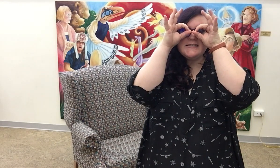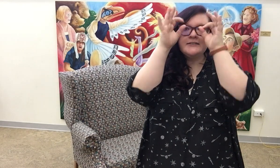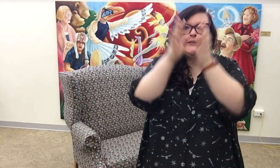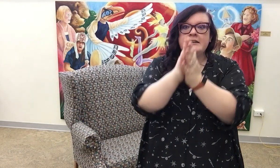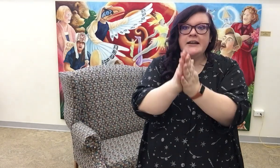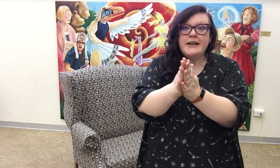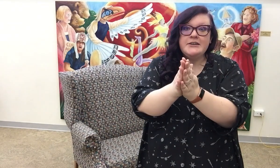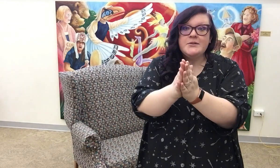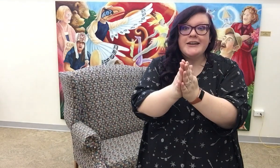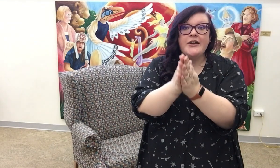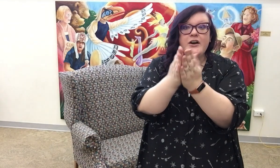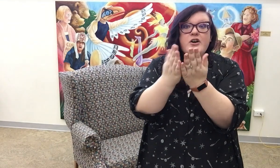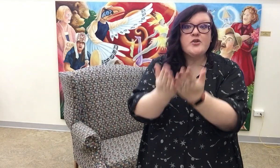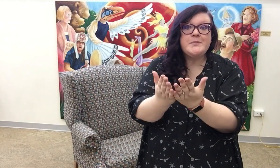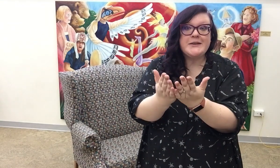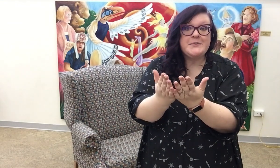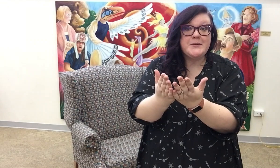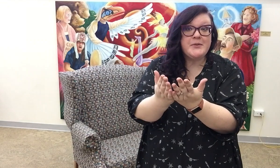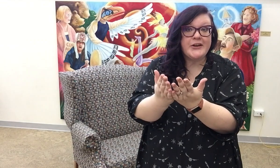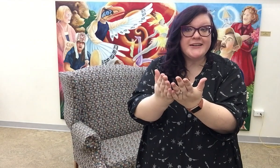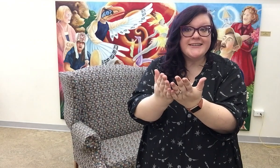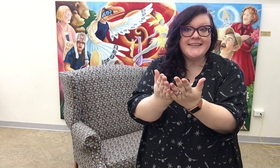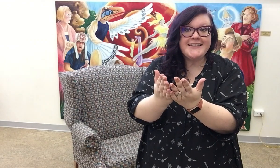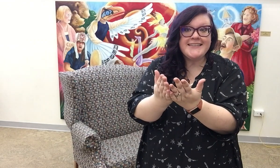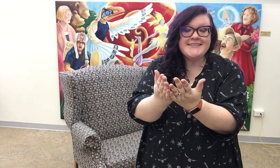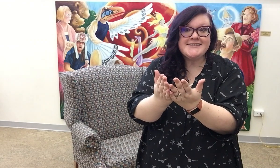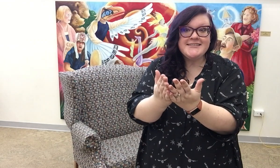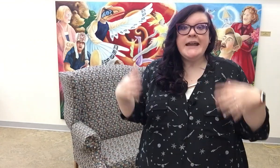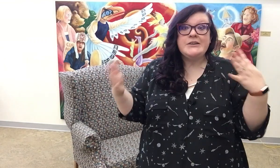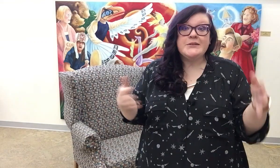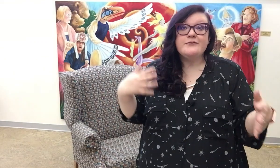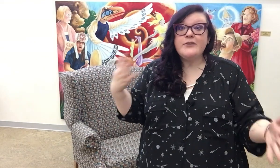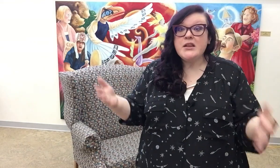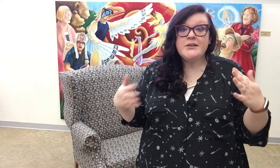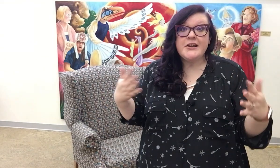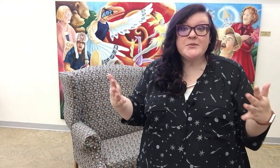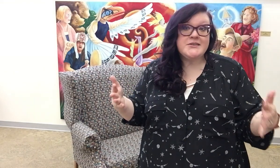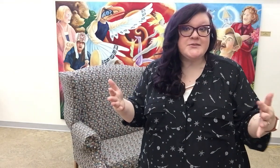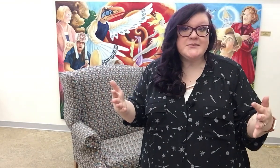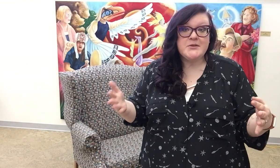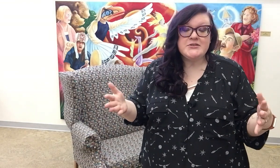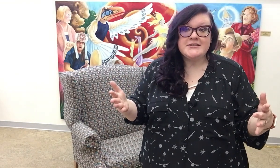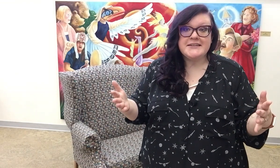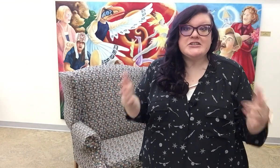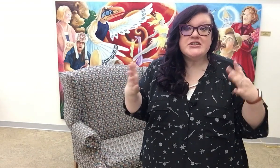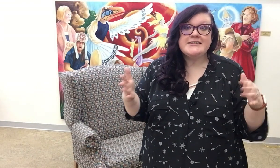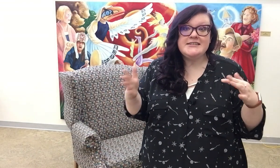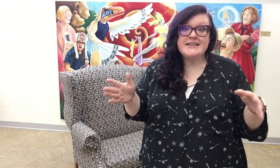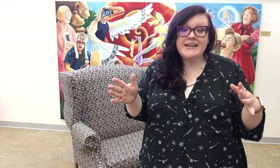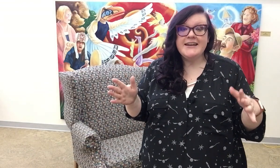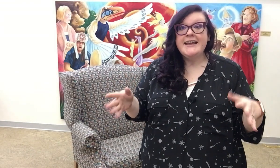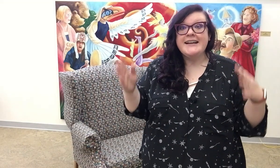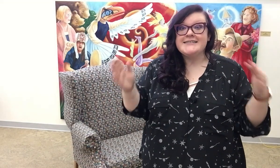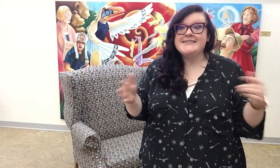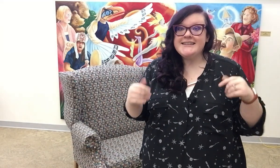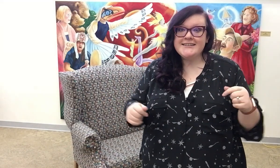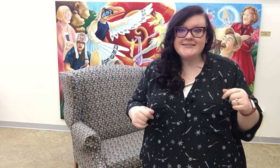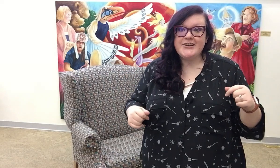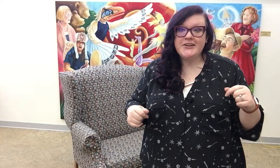and you can open up your book like this and you can follow along with those motions I just did as I sing the song.